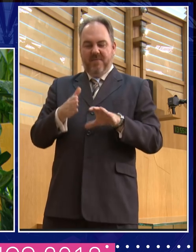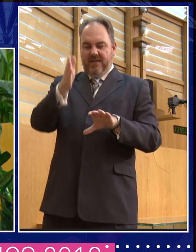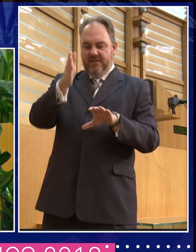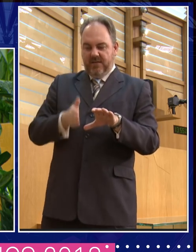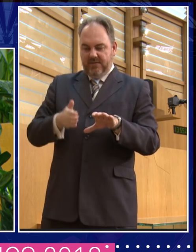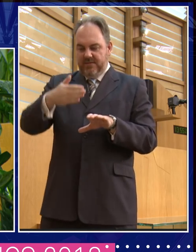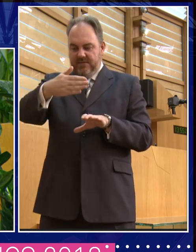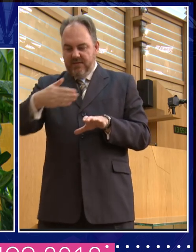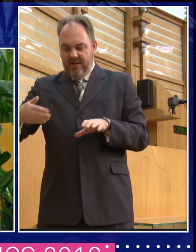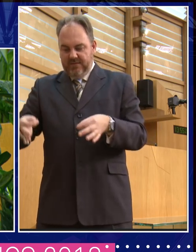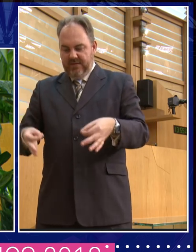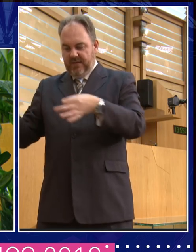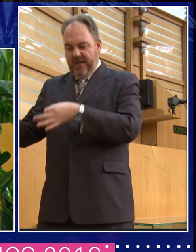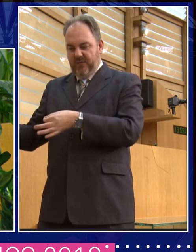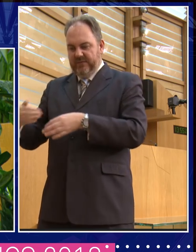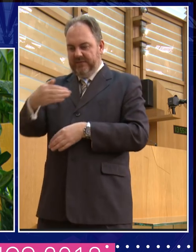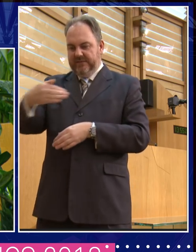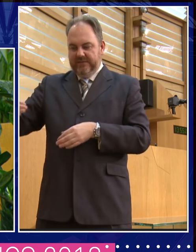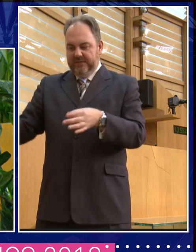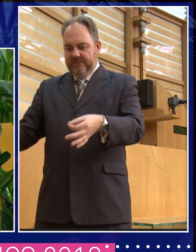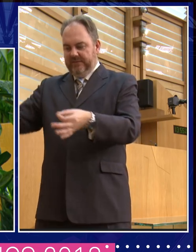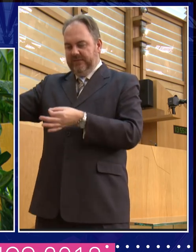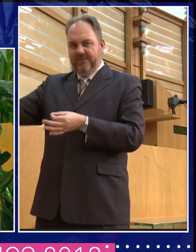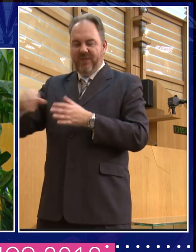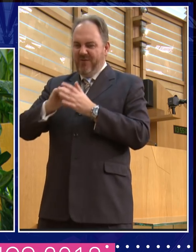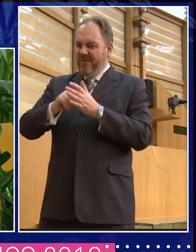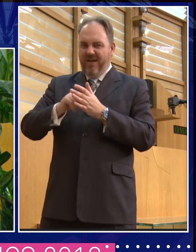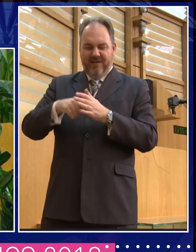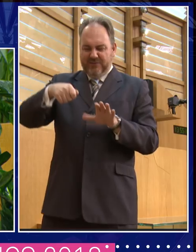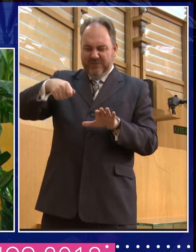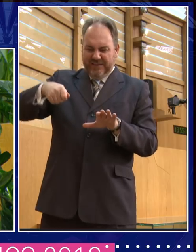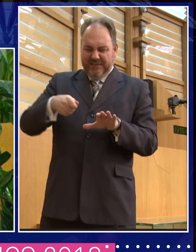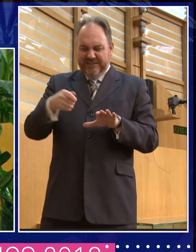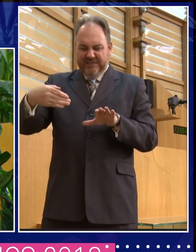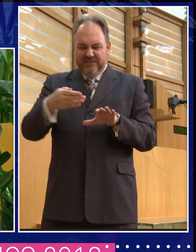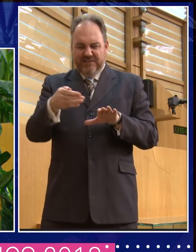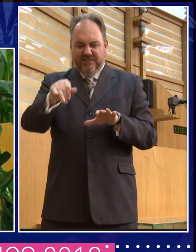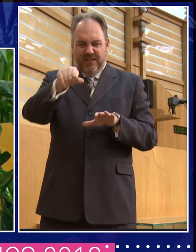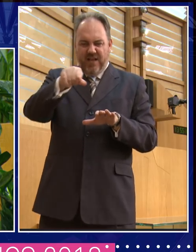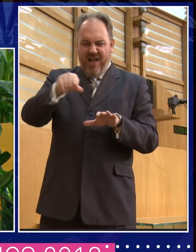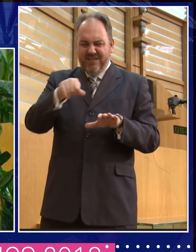It took so long the pizza was inordinately difficult to pull apart by the time we finished it.